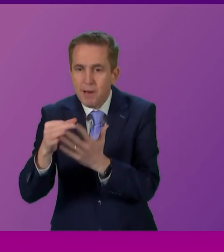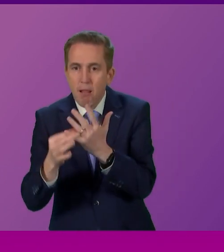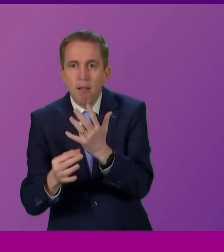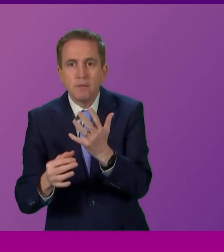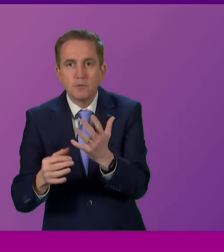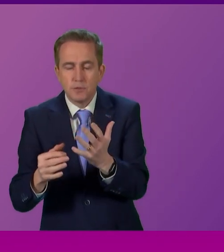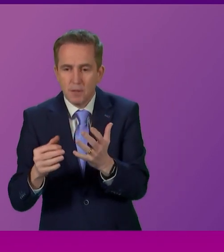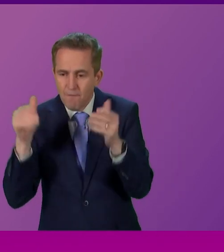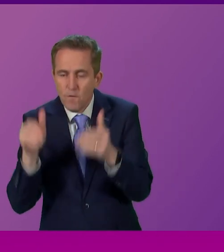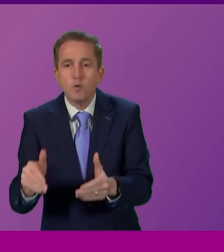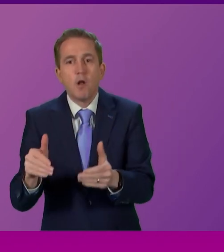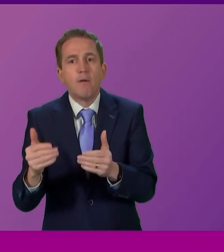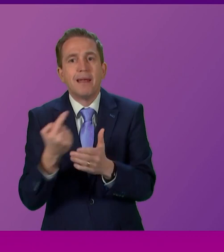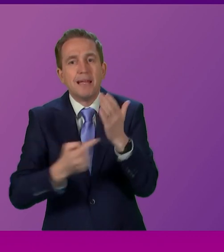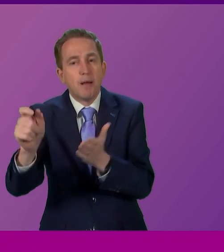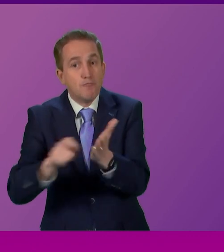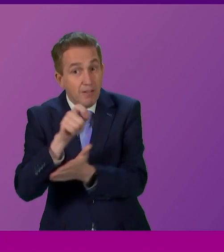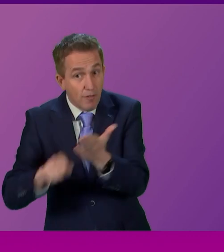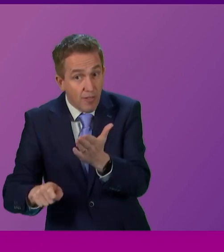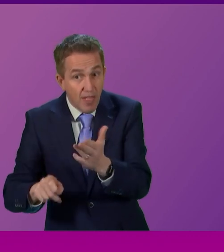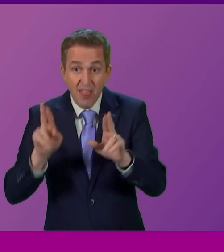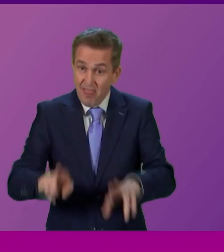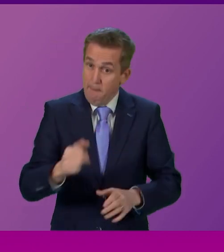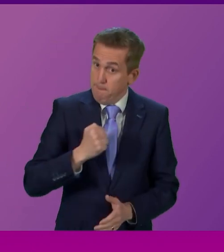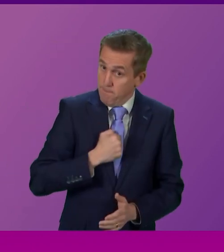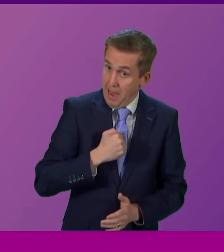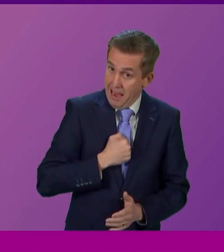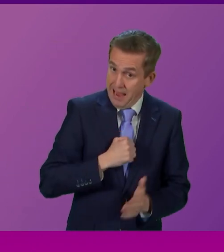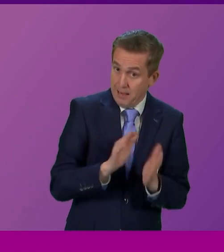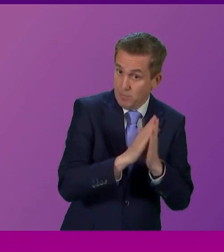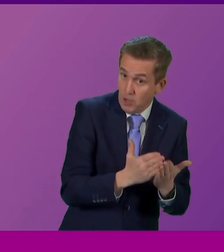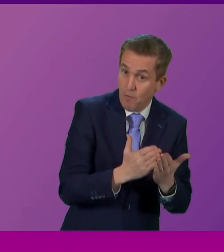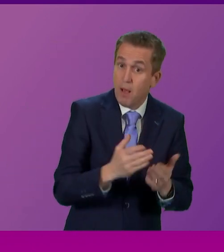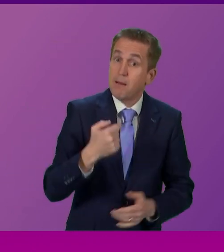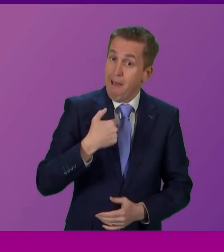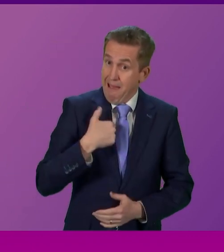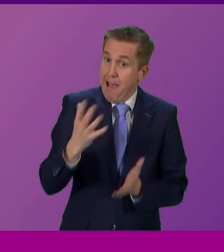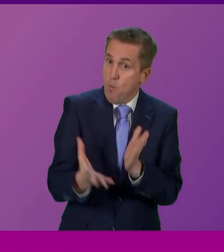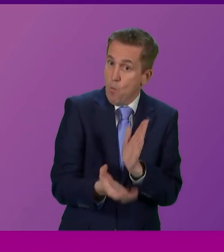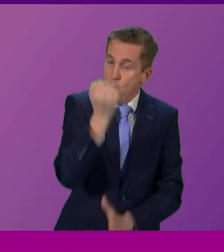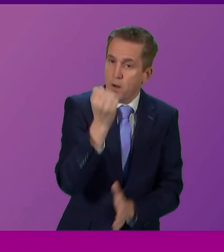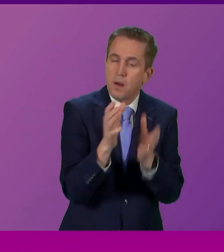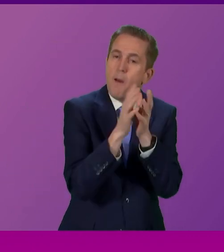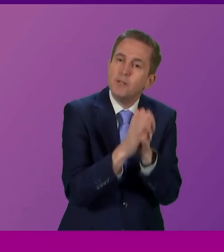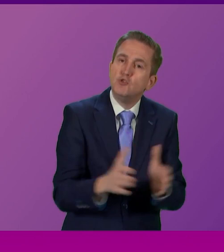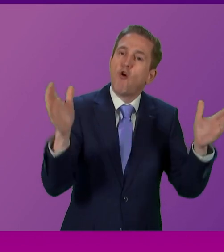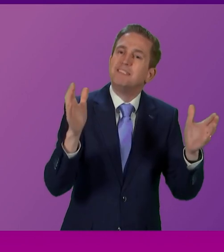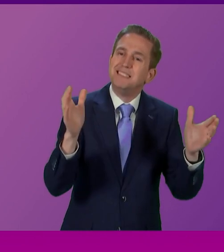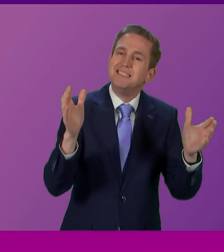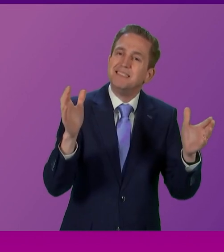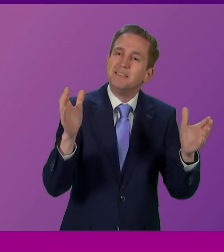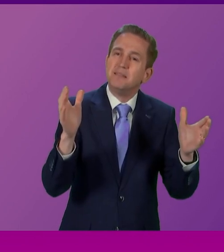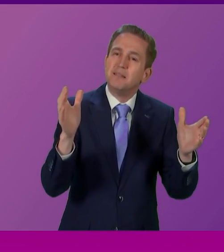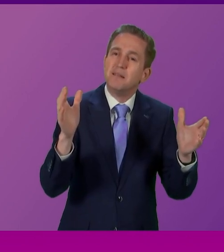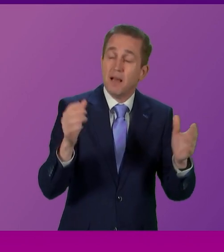more talk of an independent referendum than mine. Now I won a majority such as